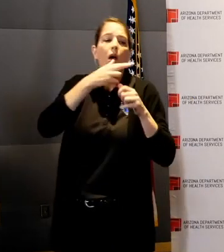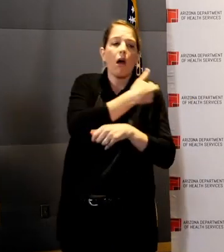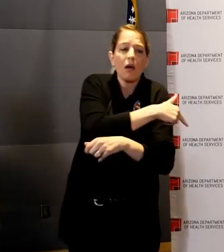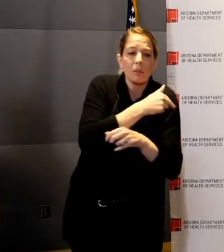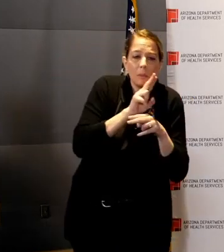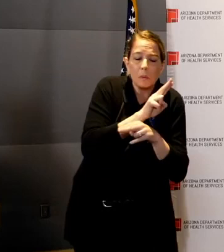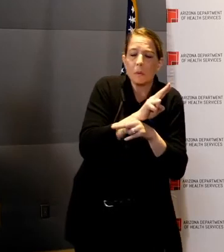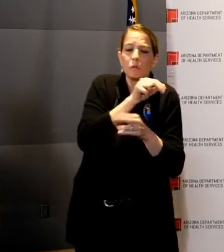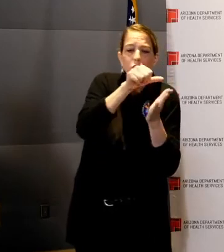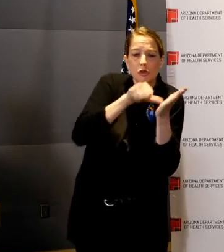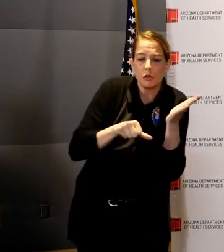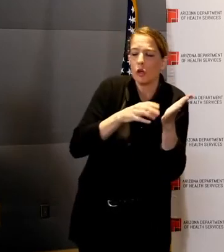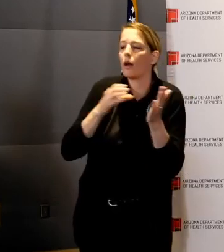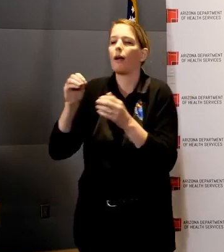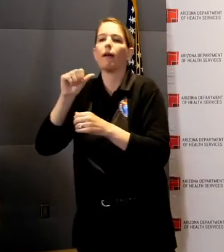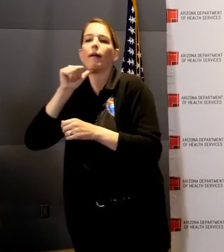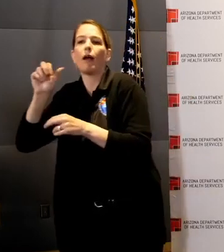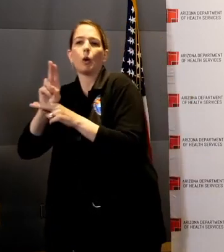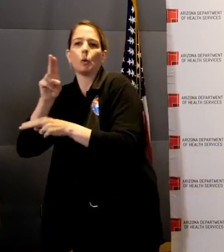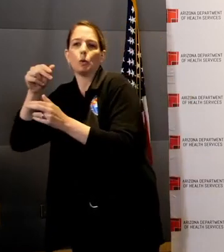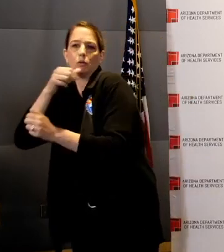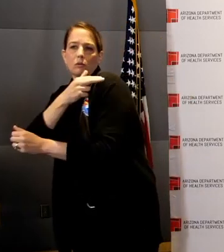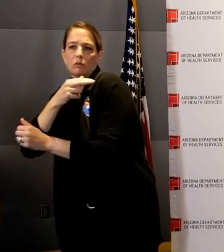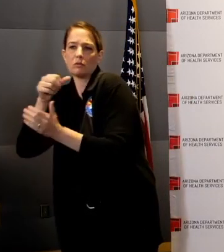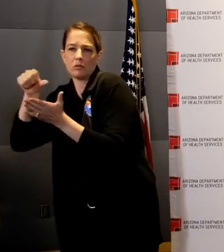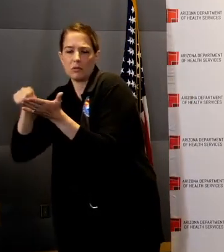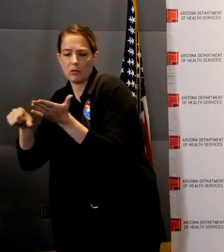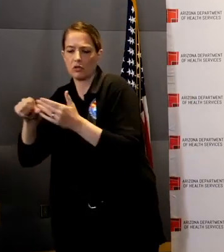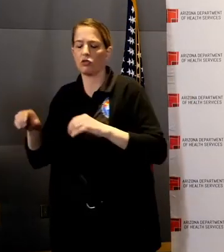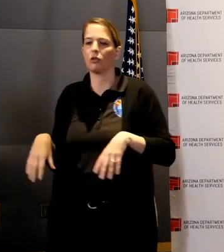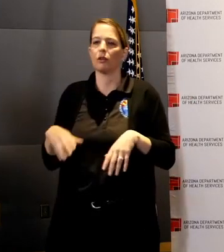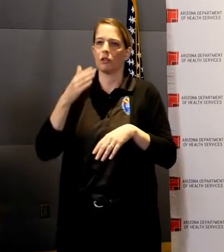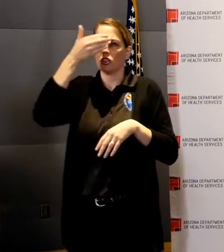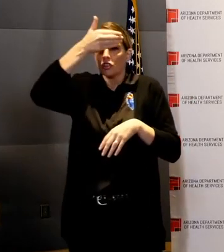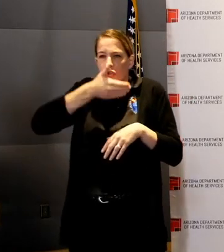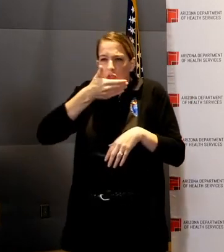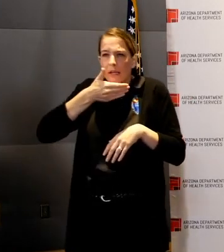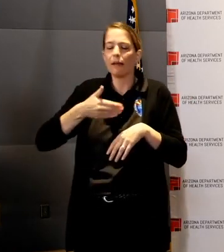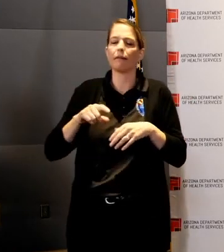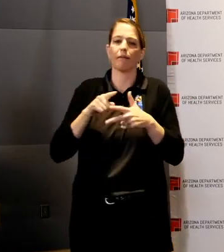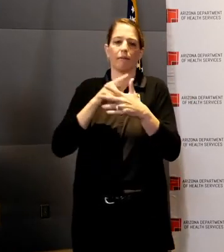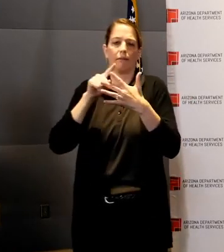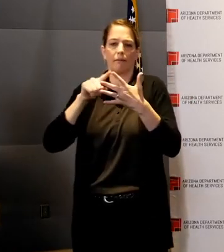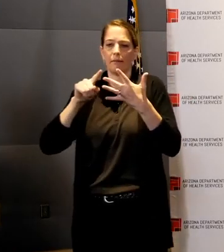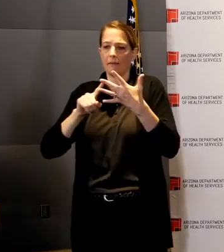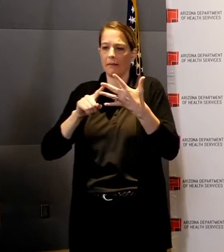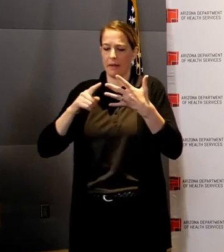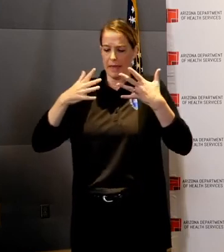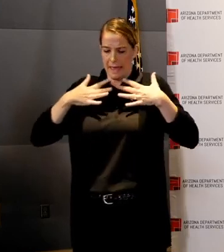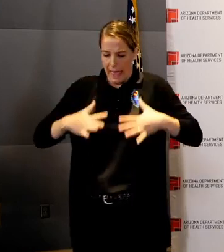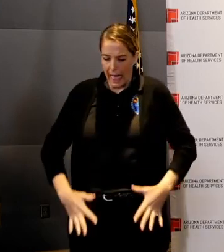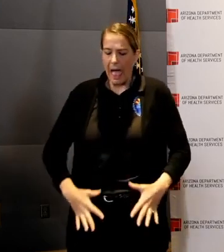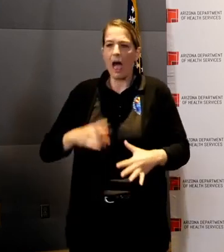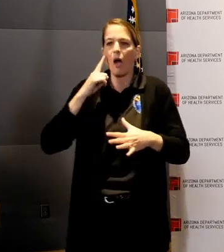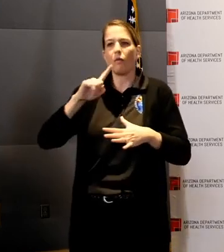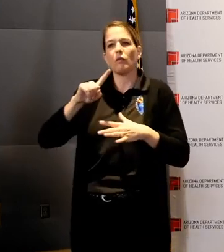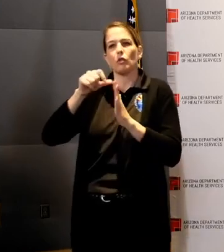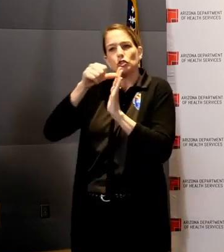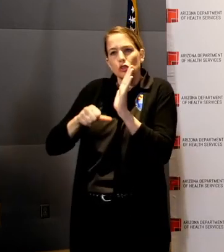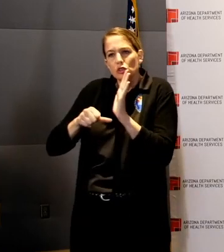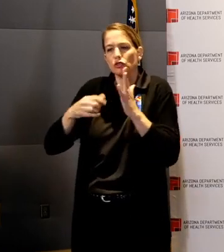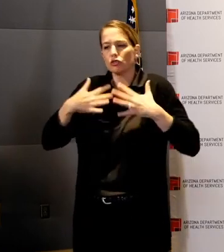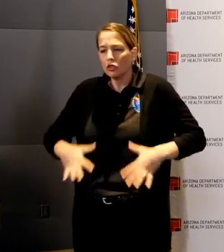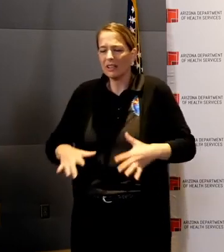26,208 face shields, 22,000 surgical gowns, and other critical resources.